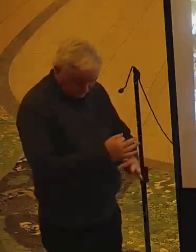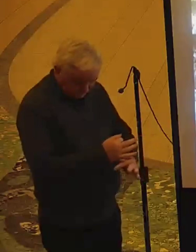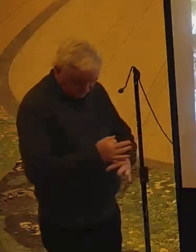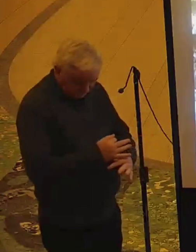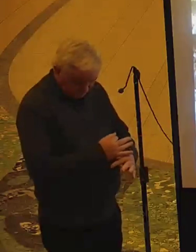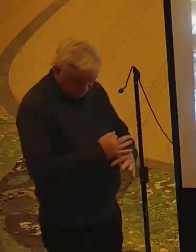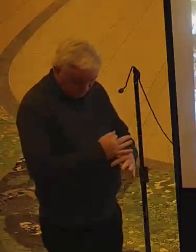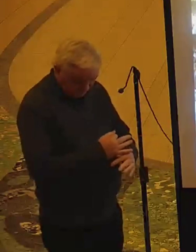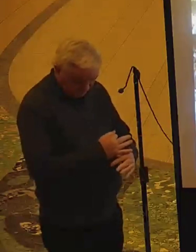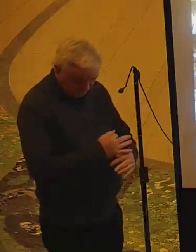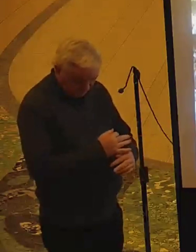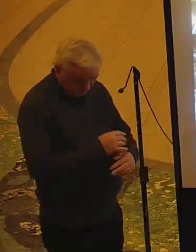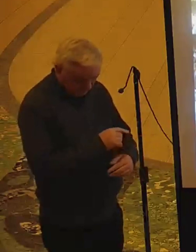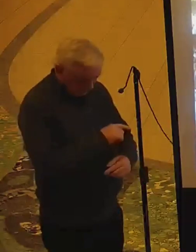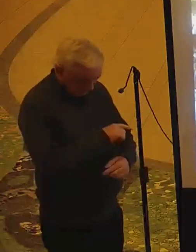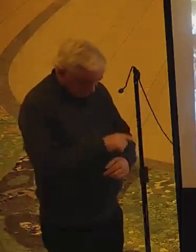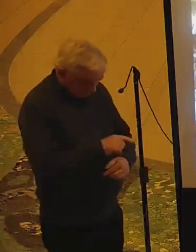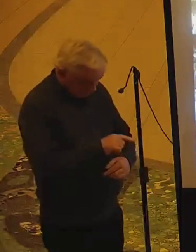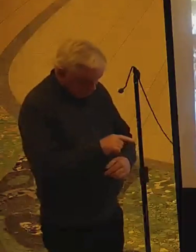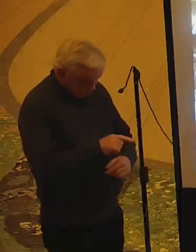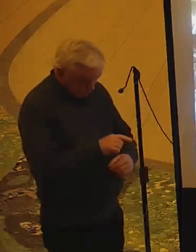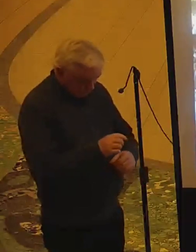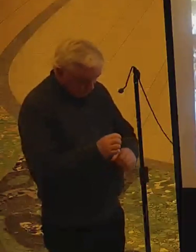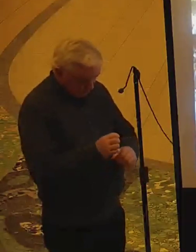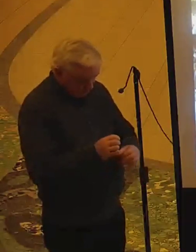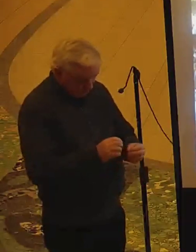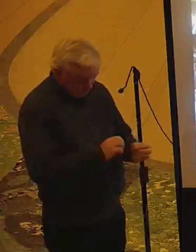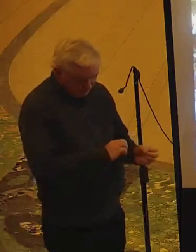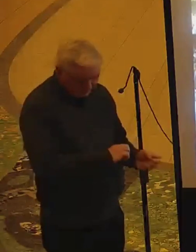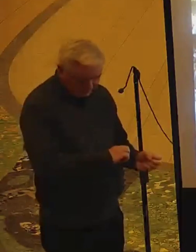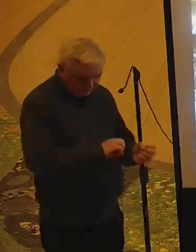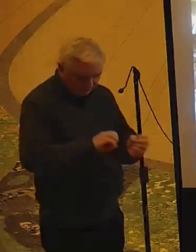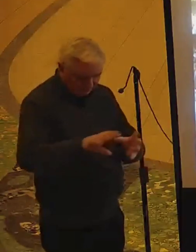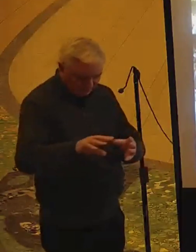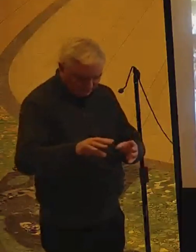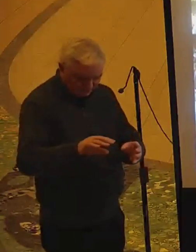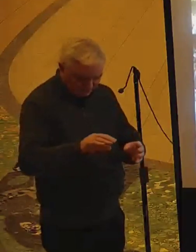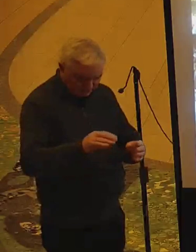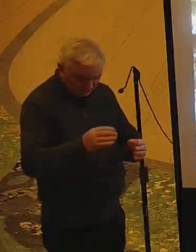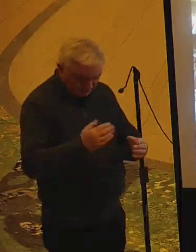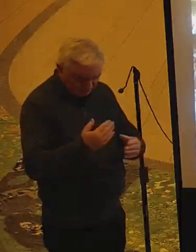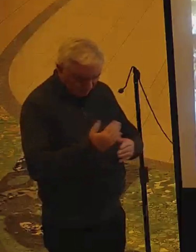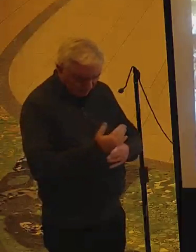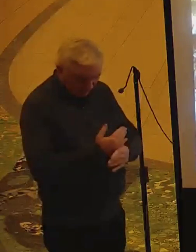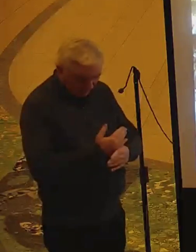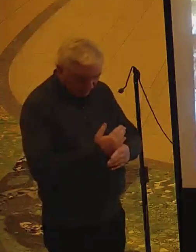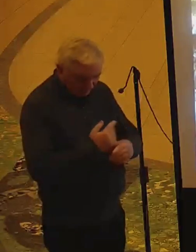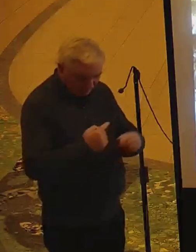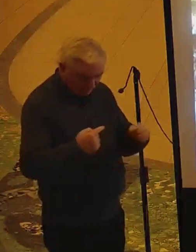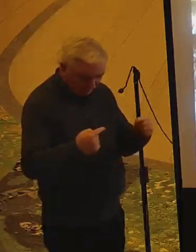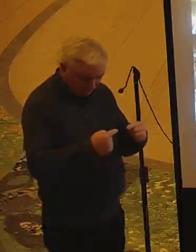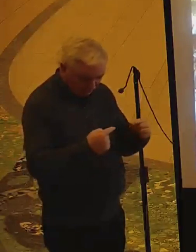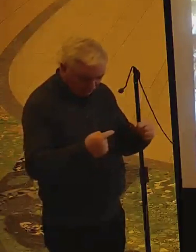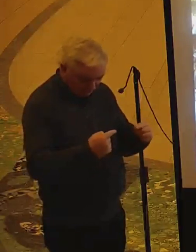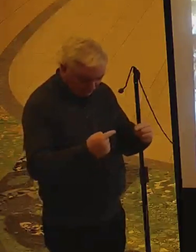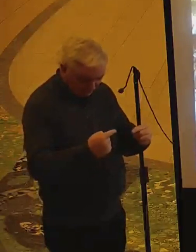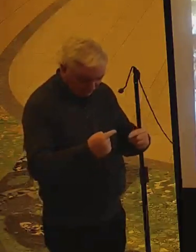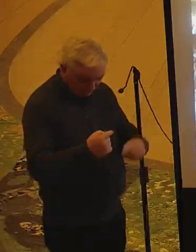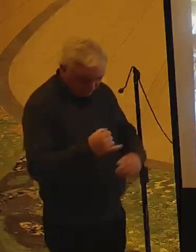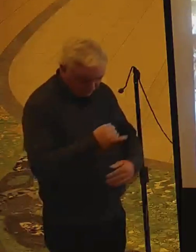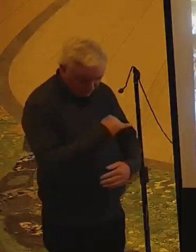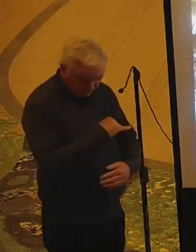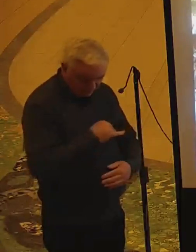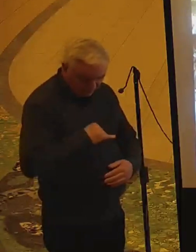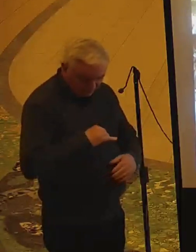families, for those who are displaced by the conflict.